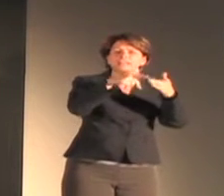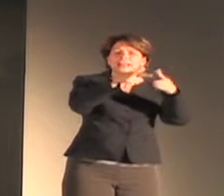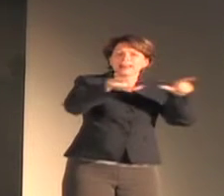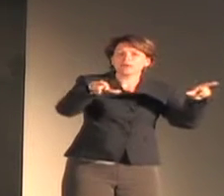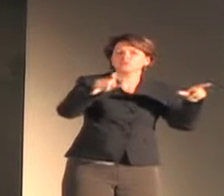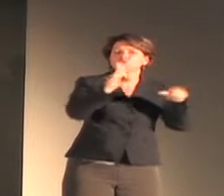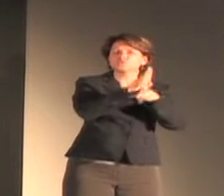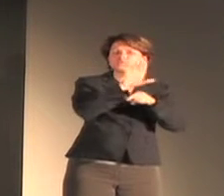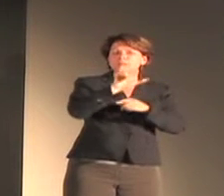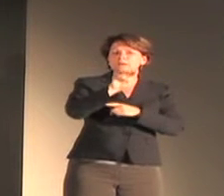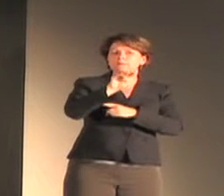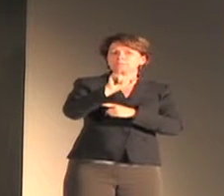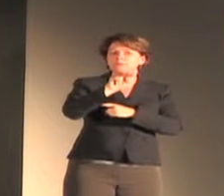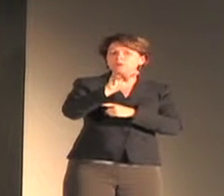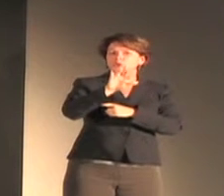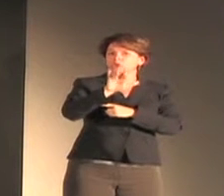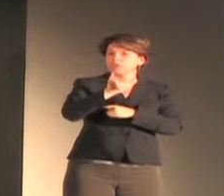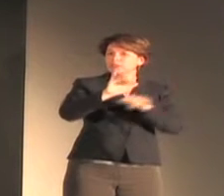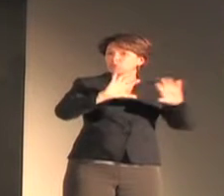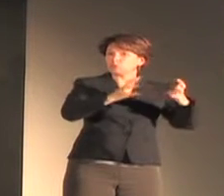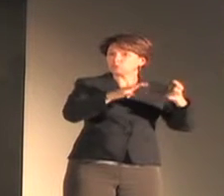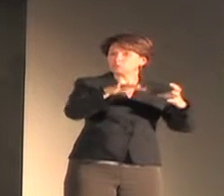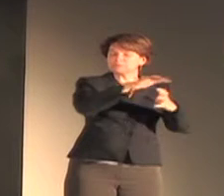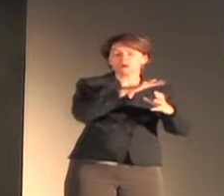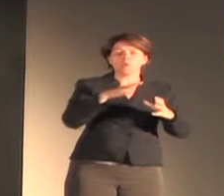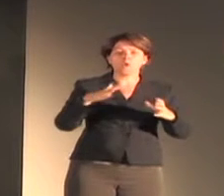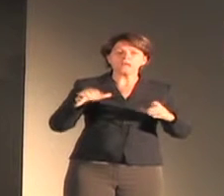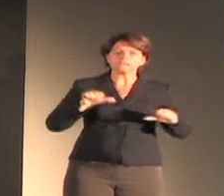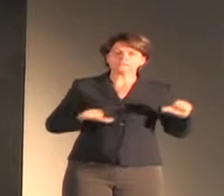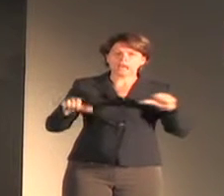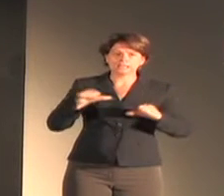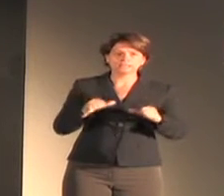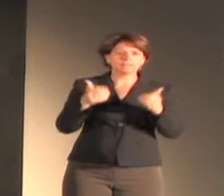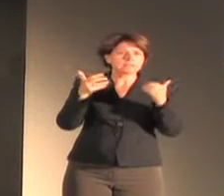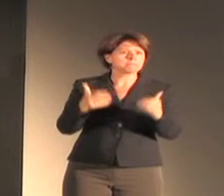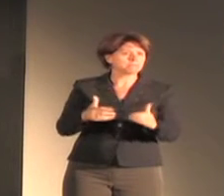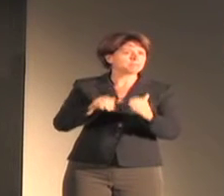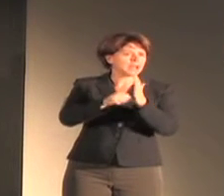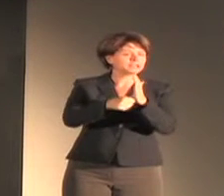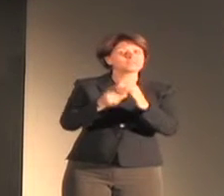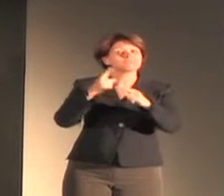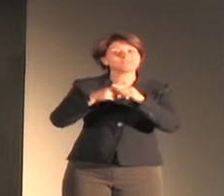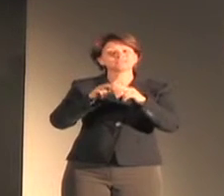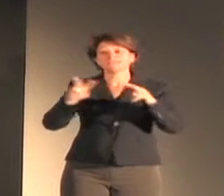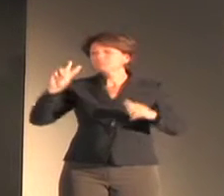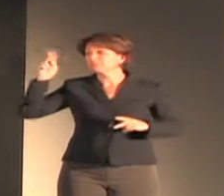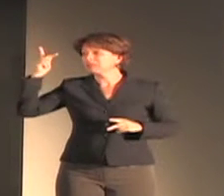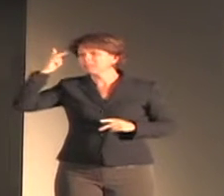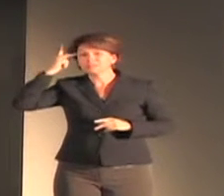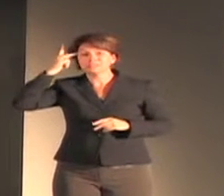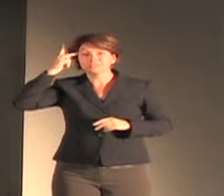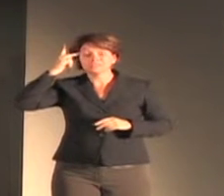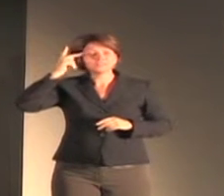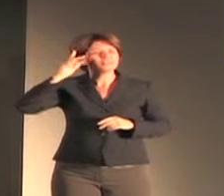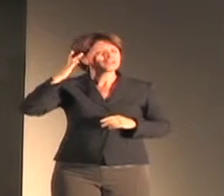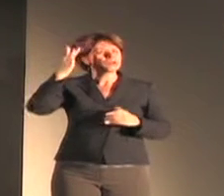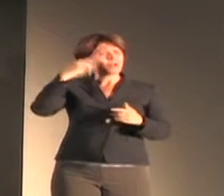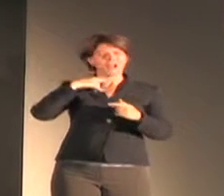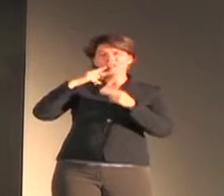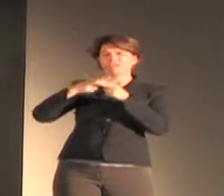rigorously scientific and deeply political. I say political, political, because it is built on a philosophical